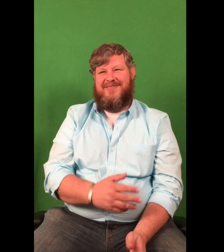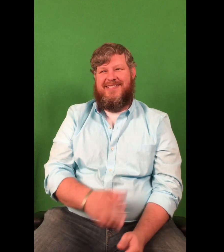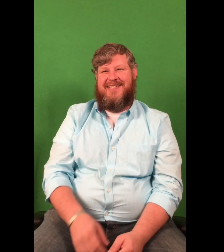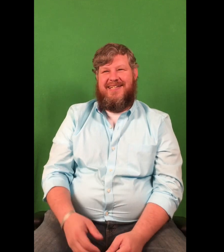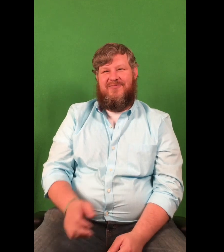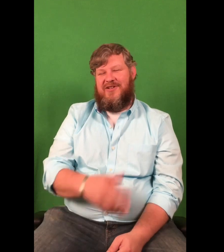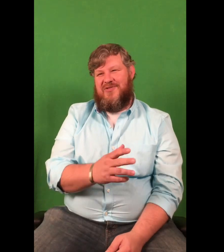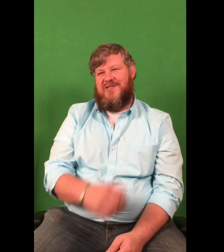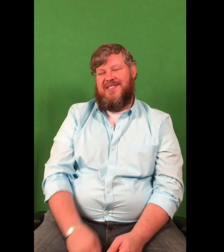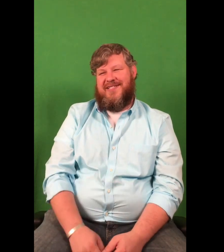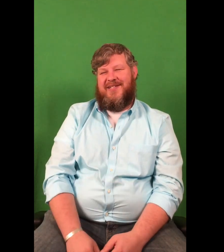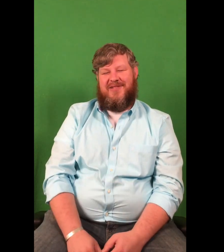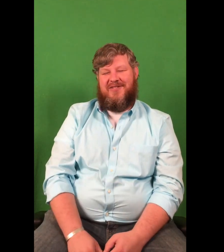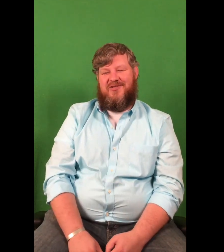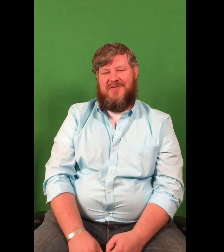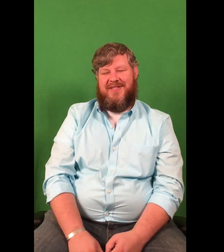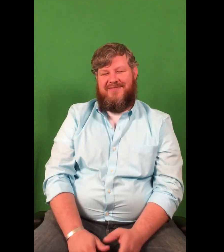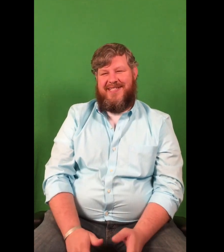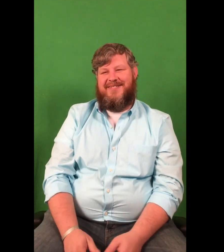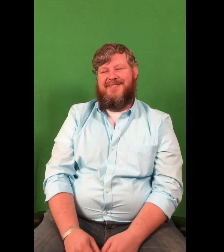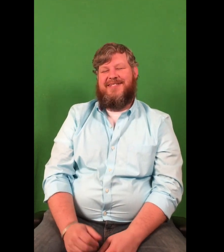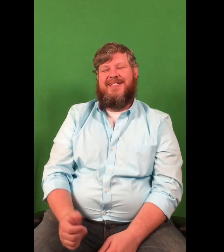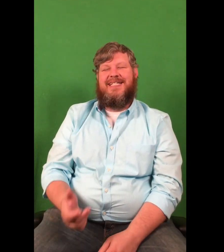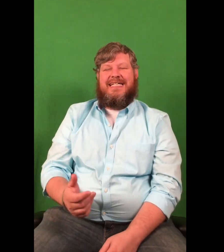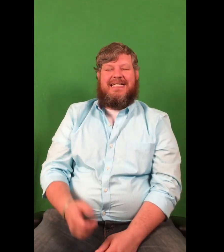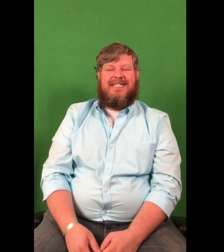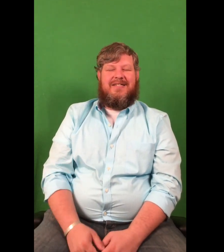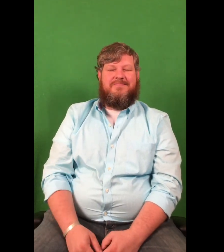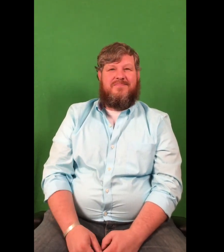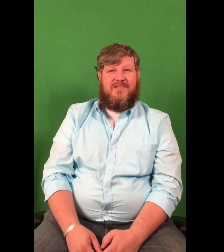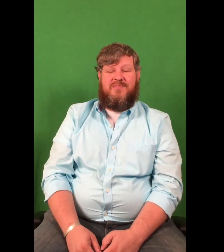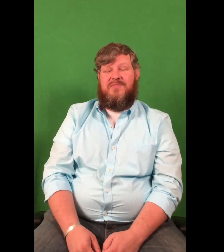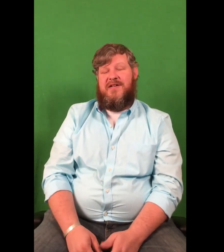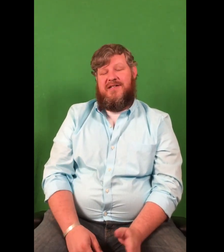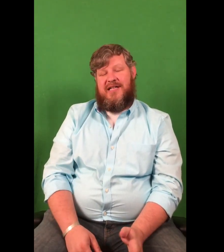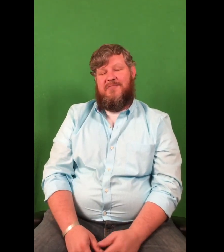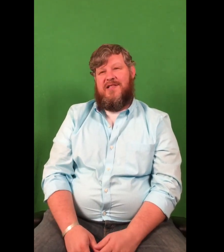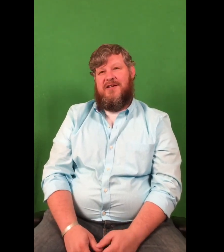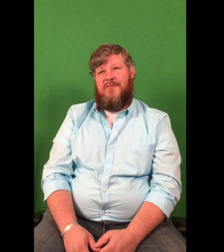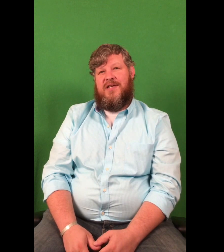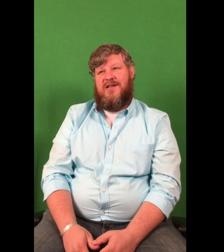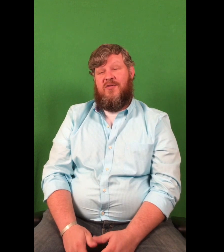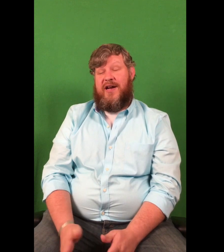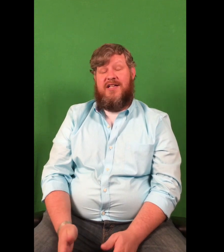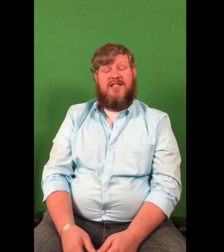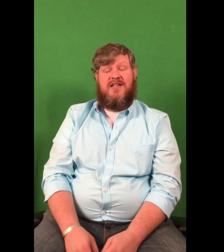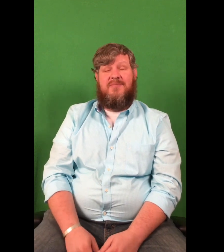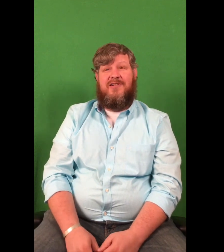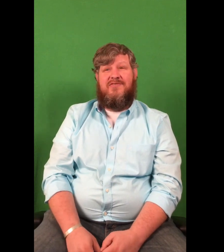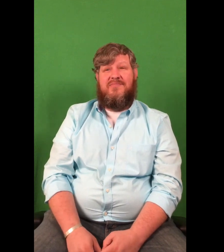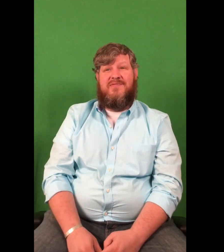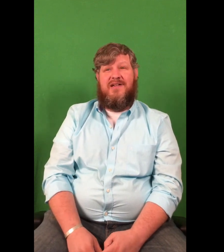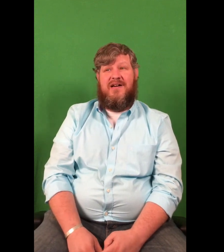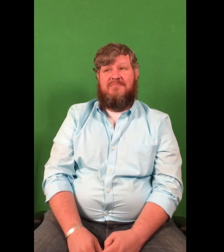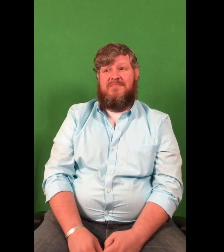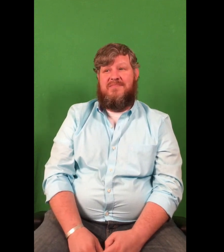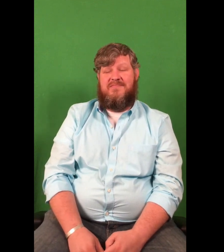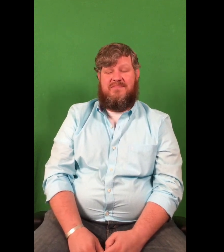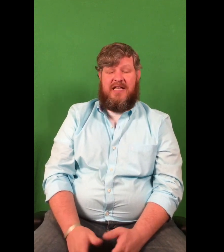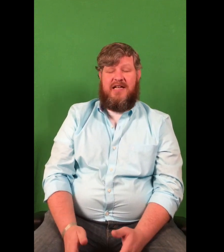we all speak the same language, me and I bet, too. So I put my name with them, and then I ran into a couple of them that